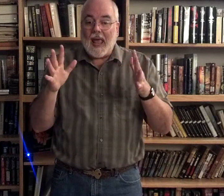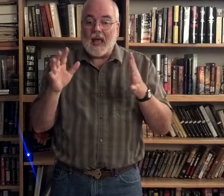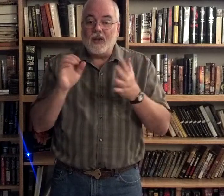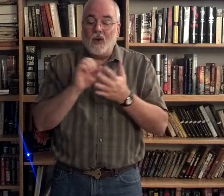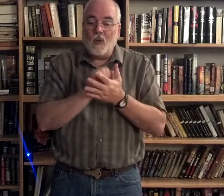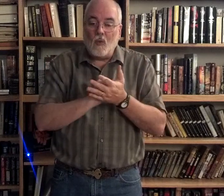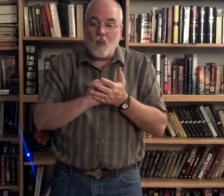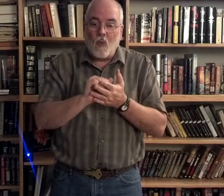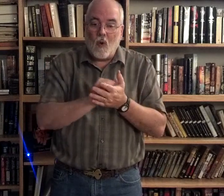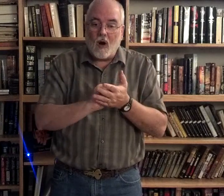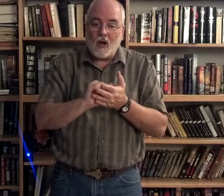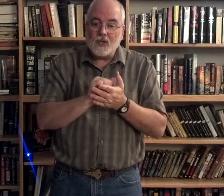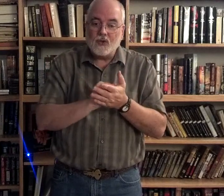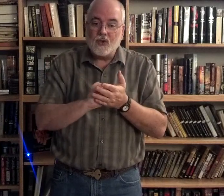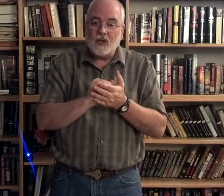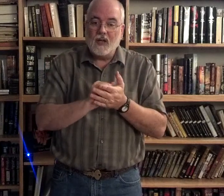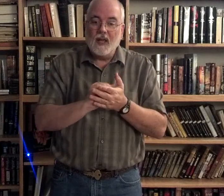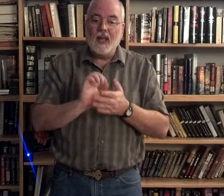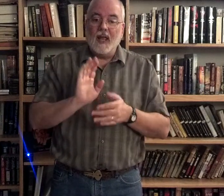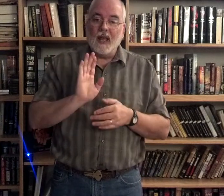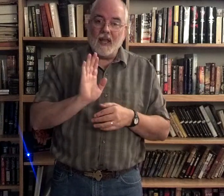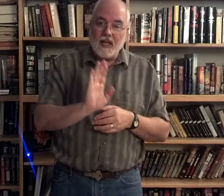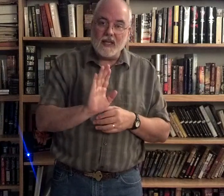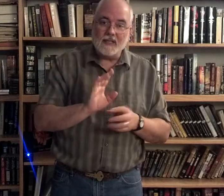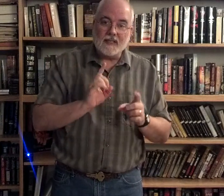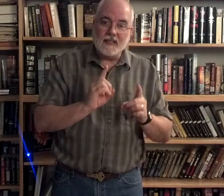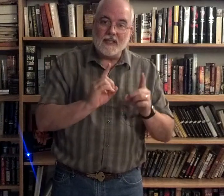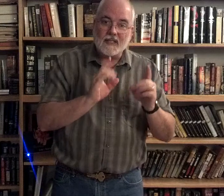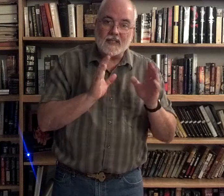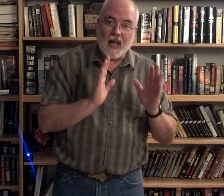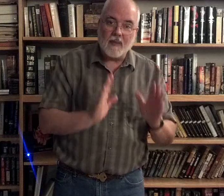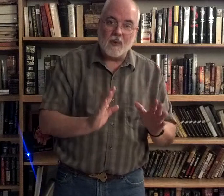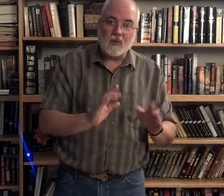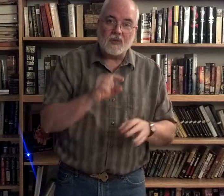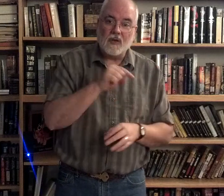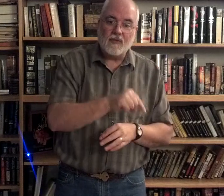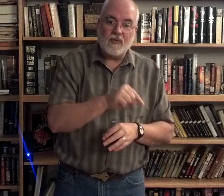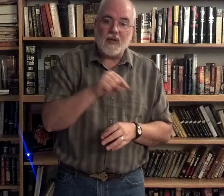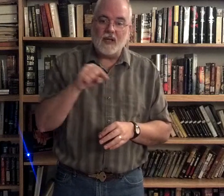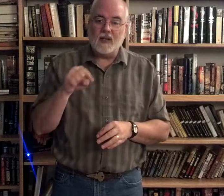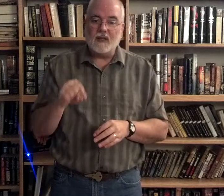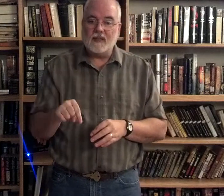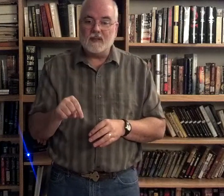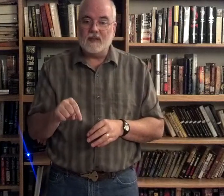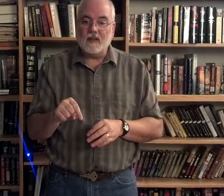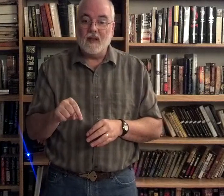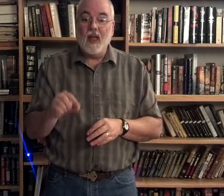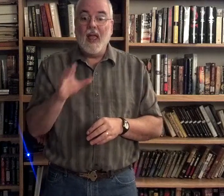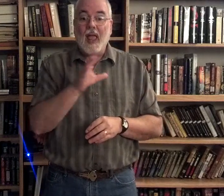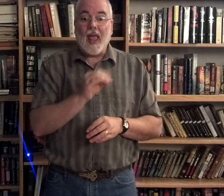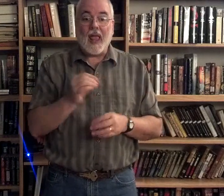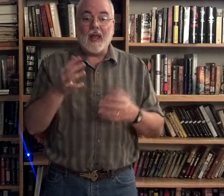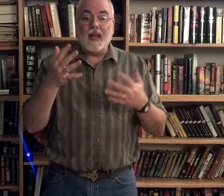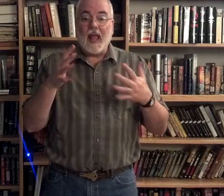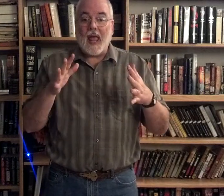washed his disciples' feet, and had